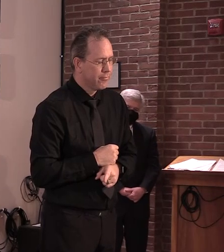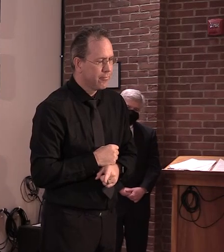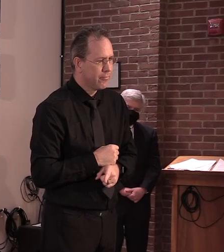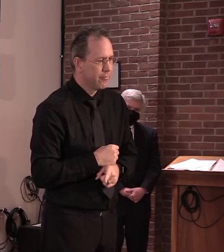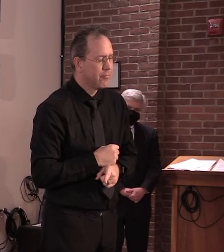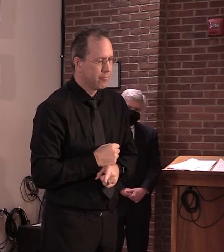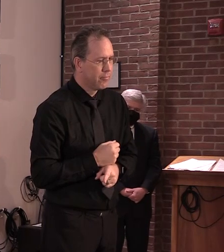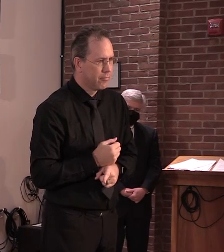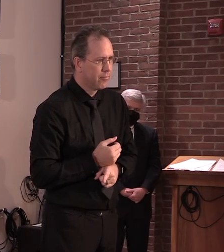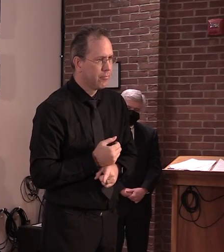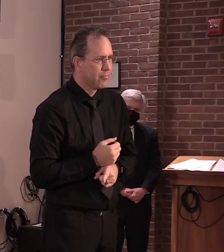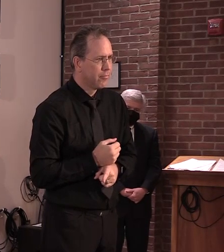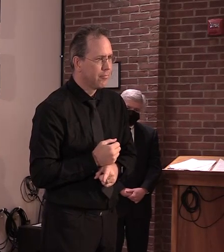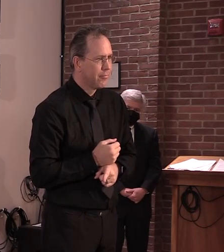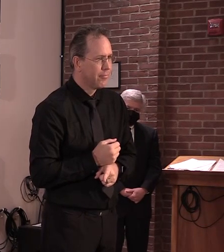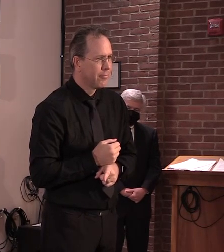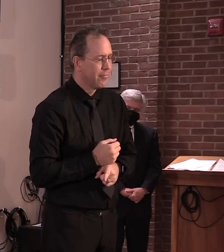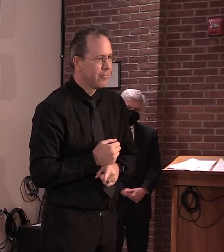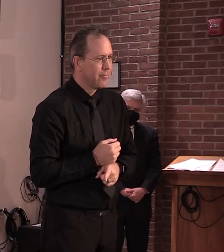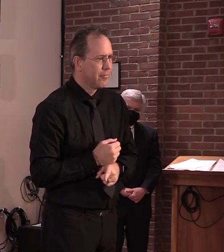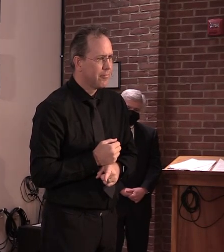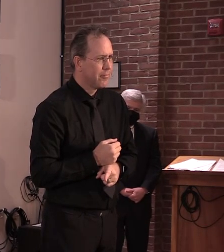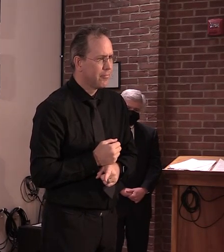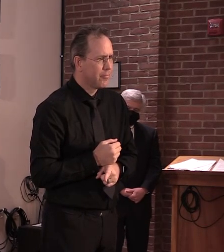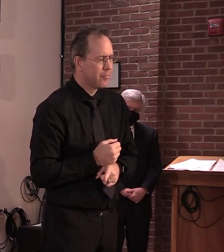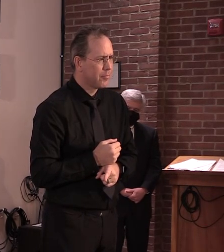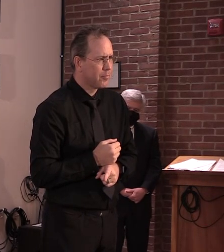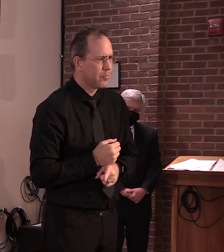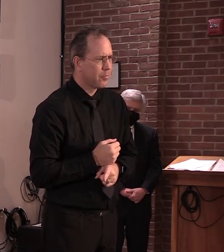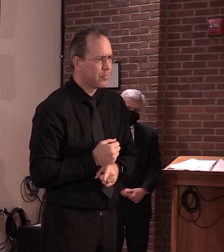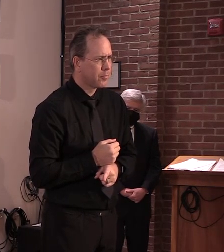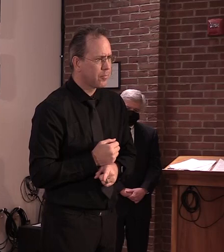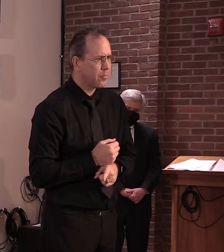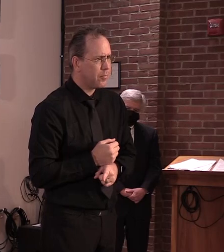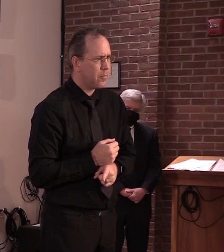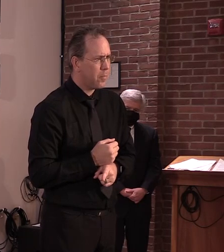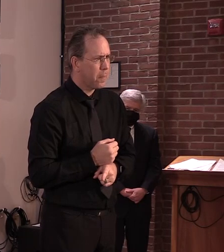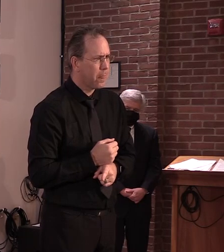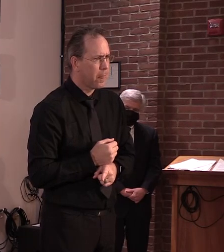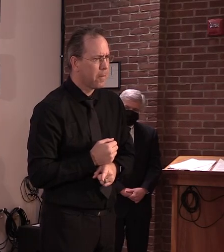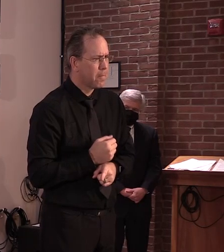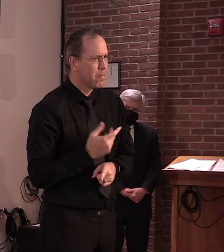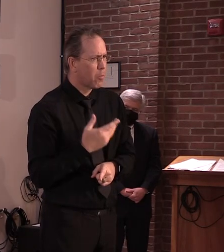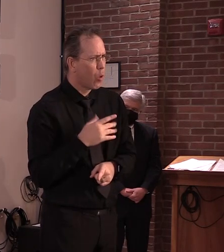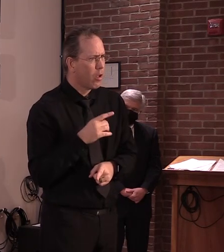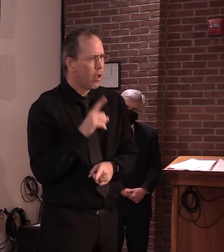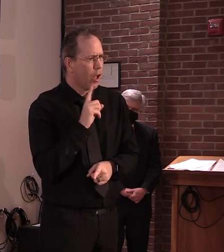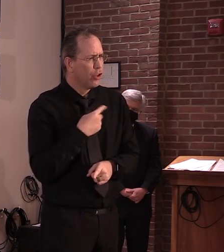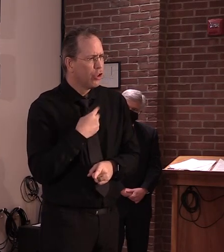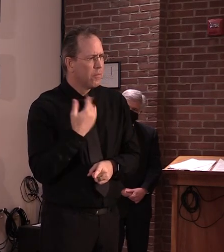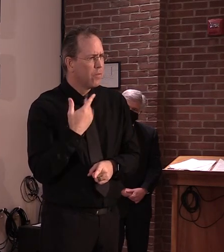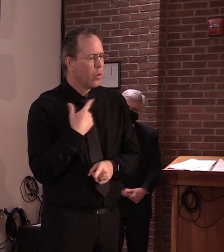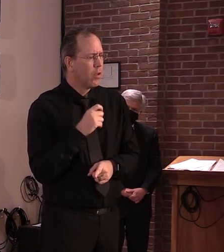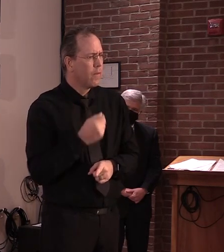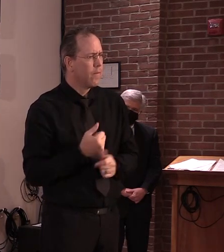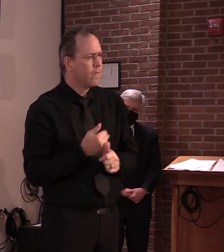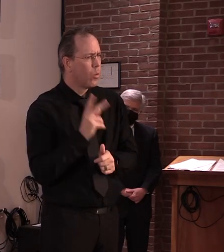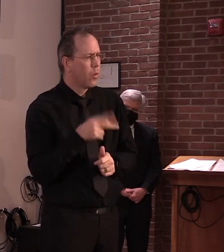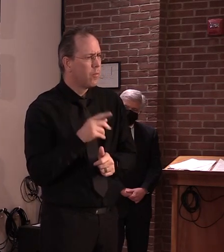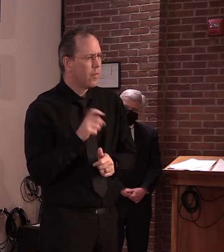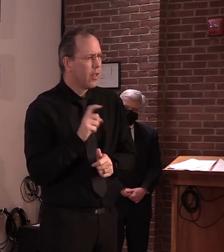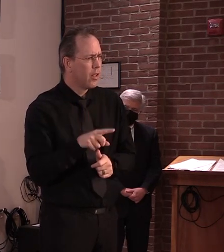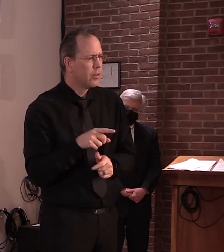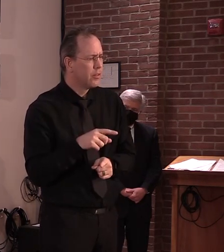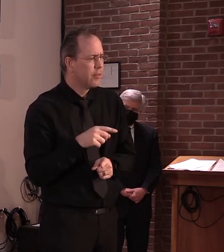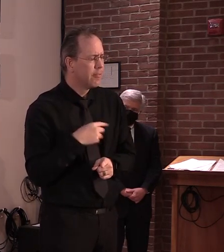Hi, Governor. You might have addressed this with the last question, but it's a little bit hard to hear you. So maybe